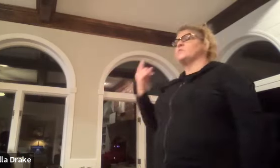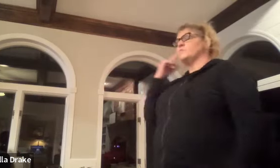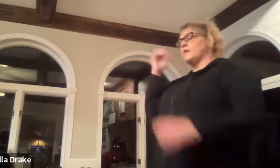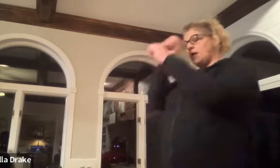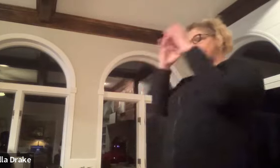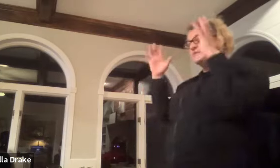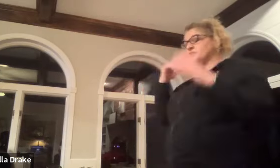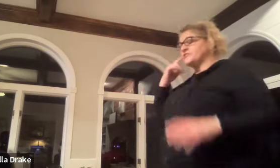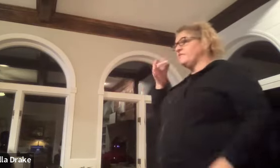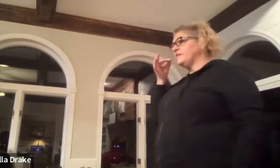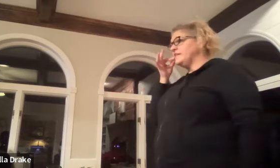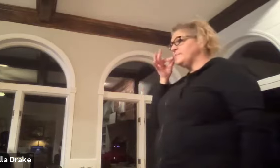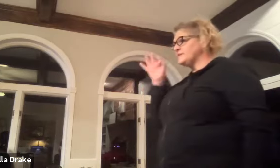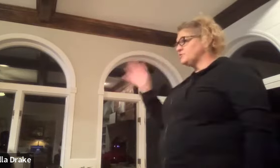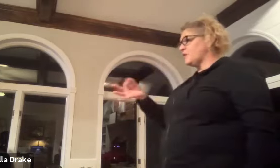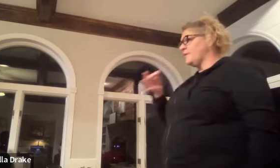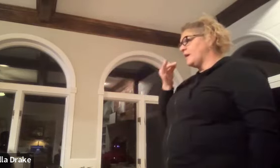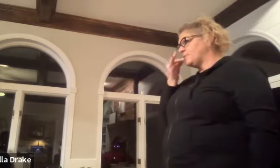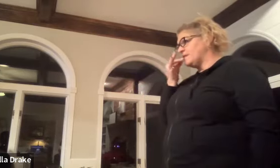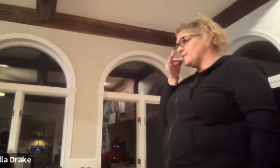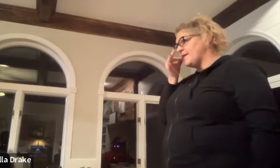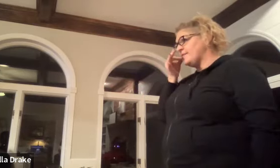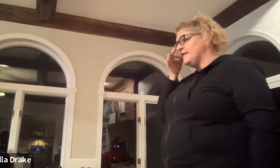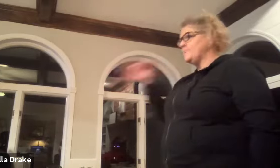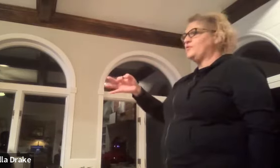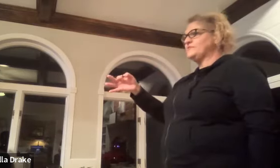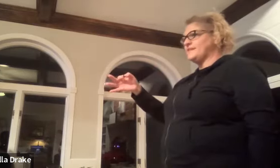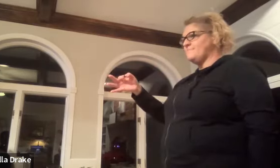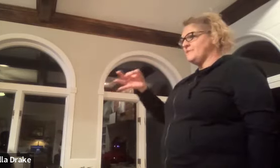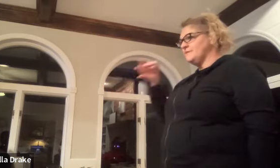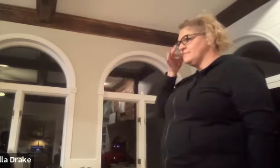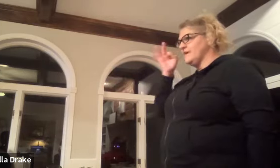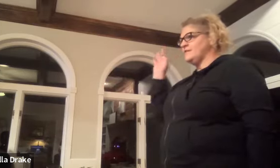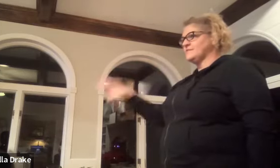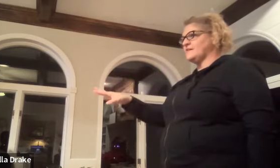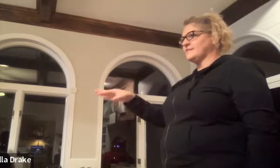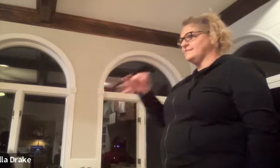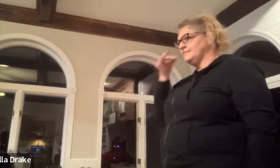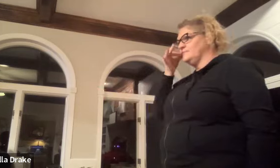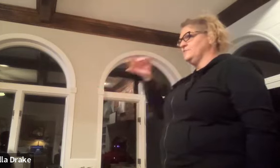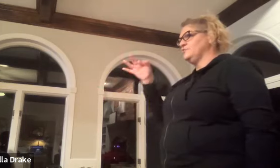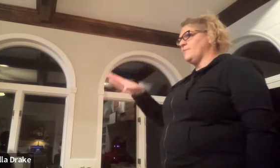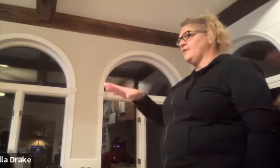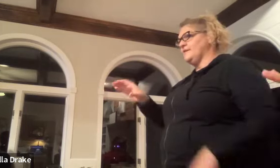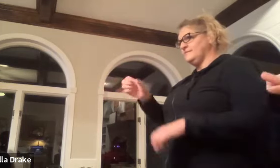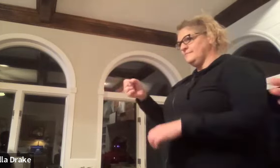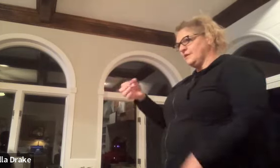so imagine yourself eating a piece of strawberry put it in your mouth you pull the stem and you toss it strawberry you